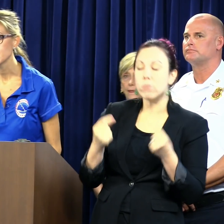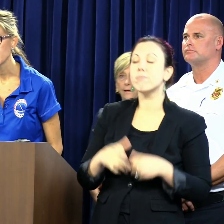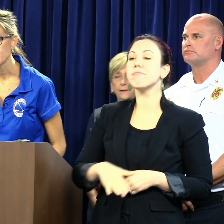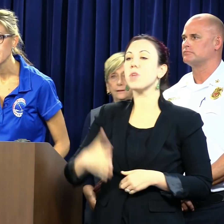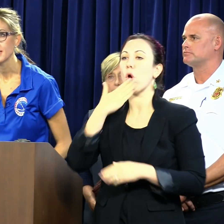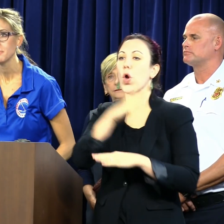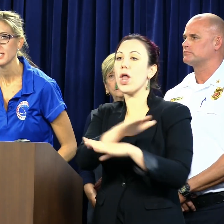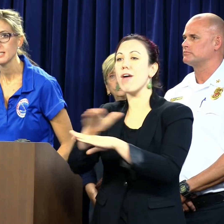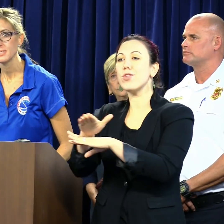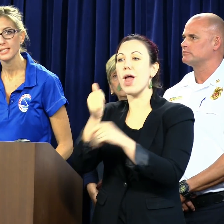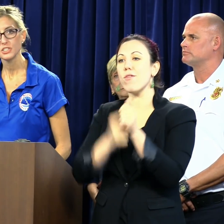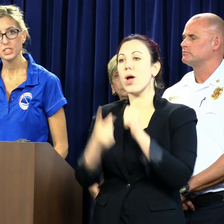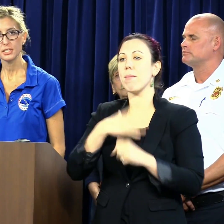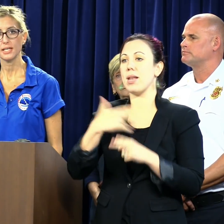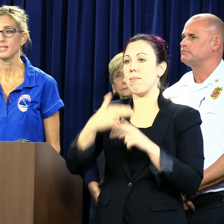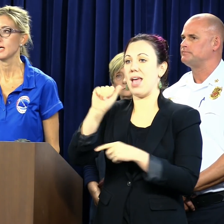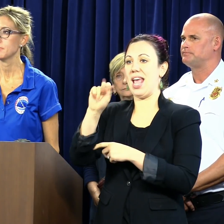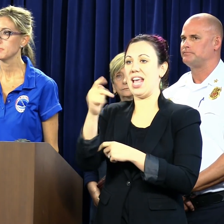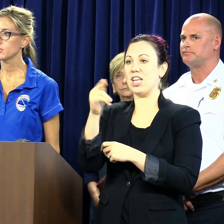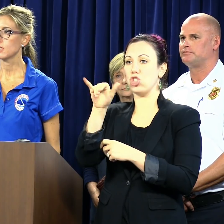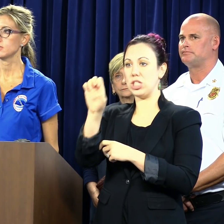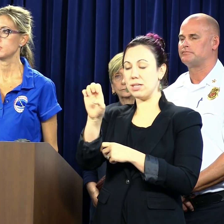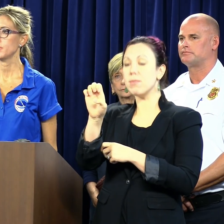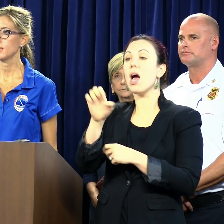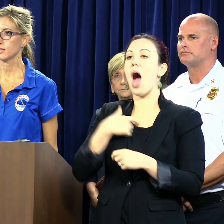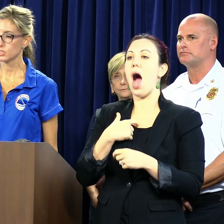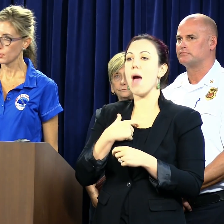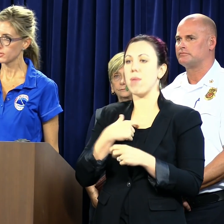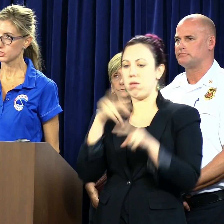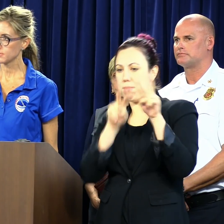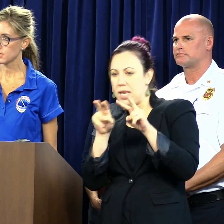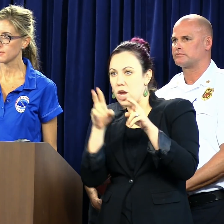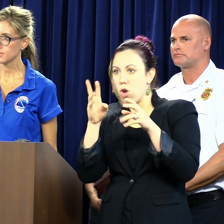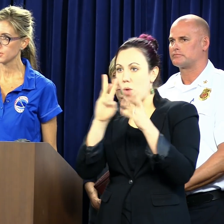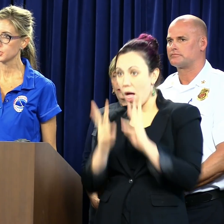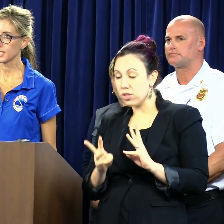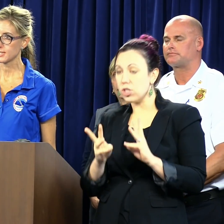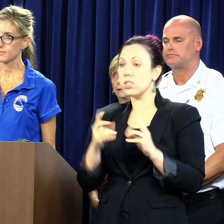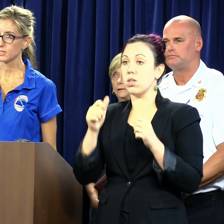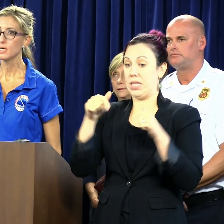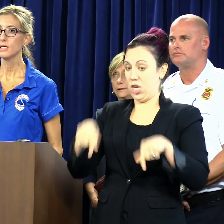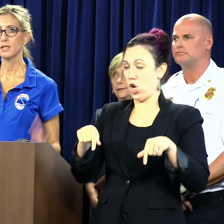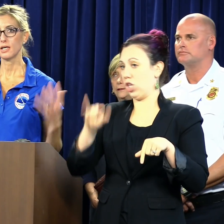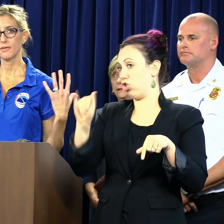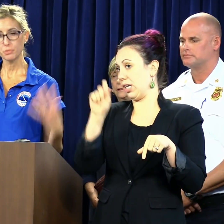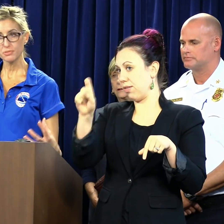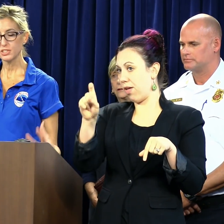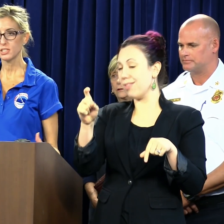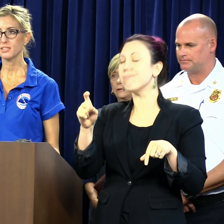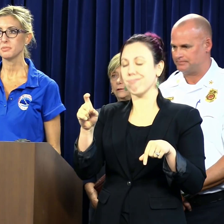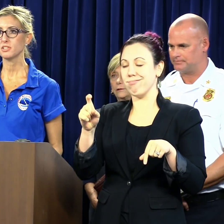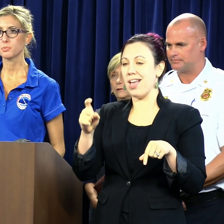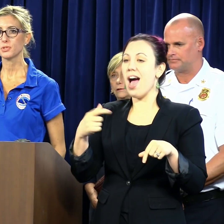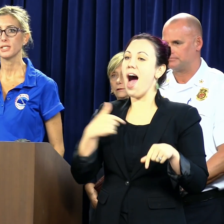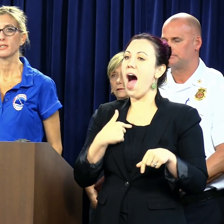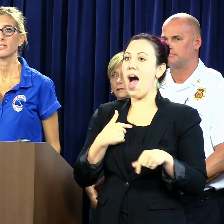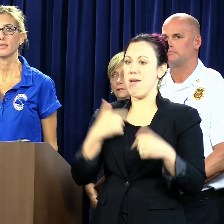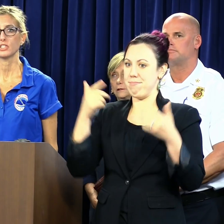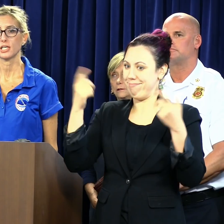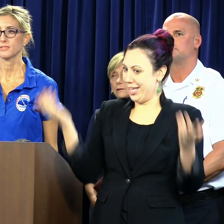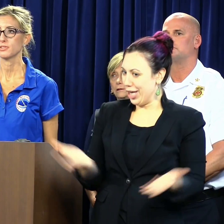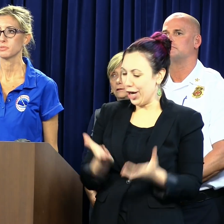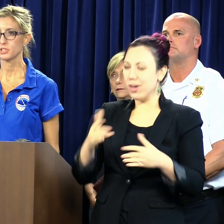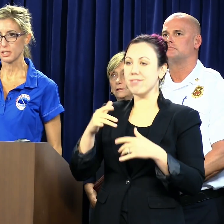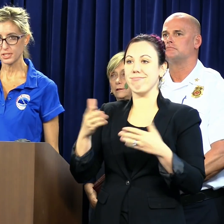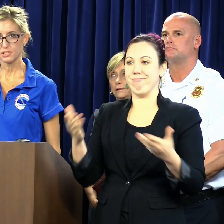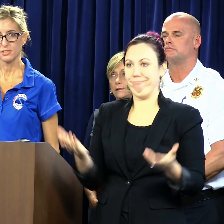Hey, good afternoon, everybody. My name's Angie Anieti and I'm a meteorologist with the National Weather Service office here in Jacksonville. And I have the privilege again to be deployed here